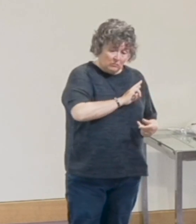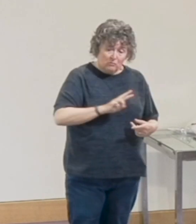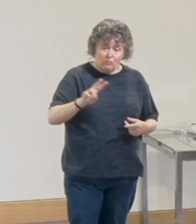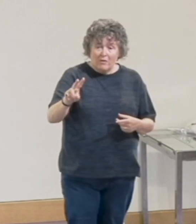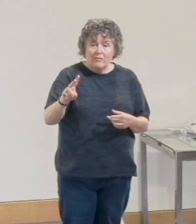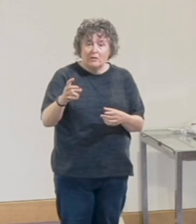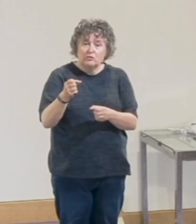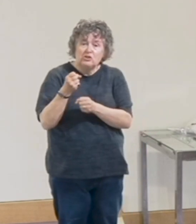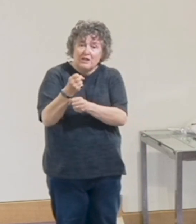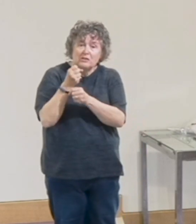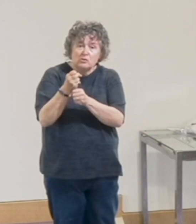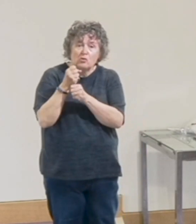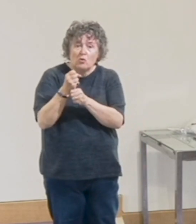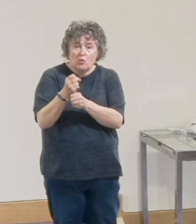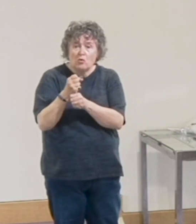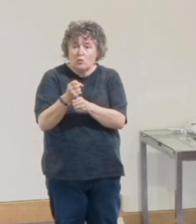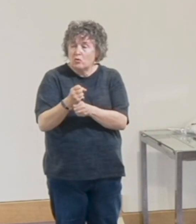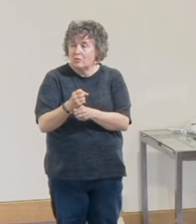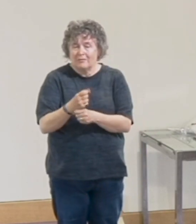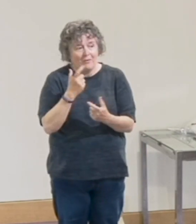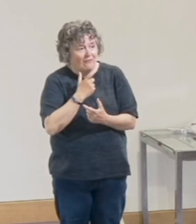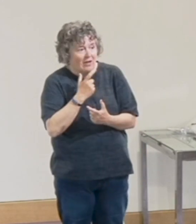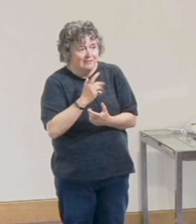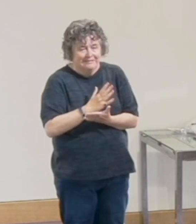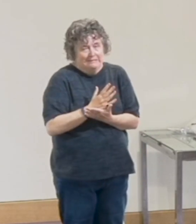with a chainsaw. To be honest, we had fun.